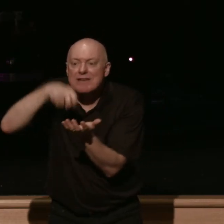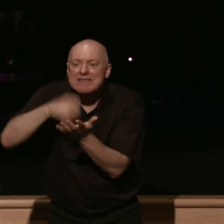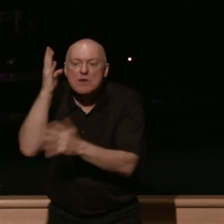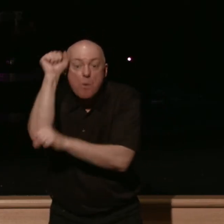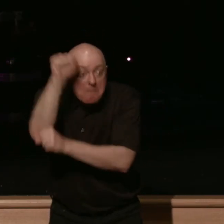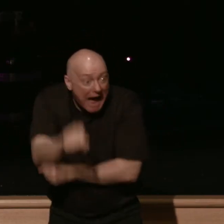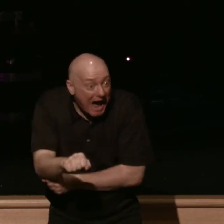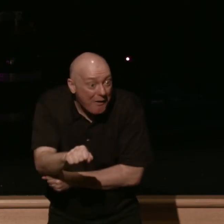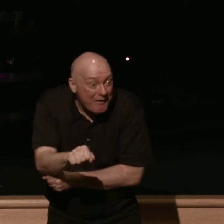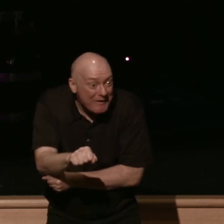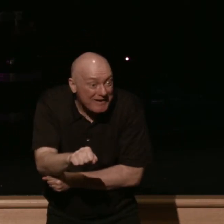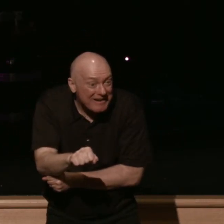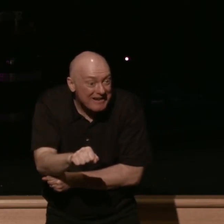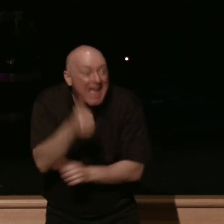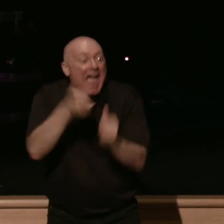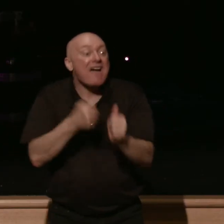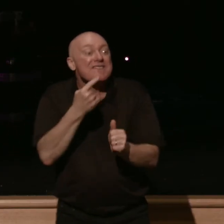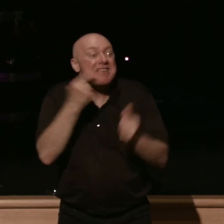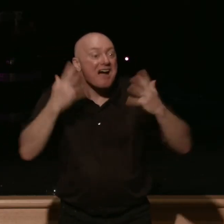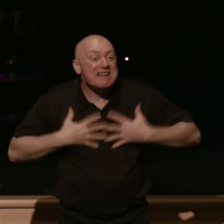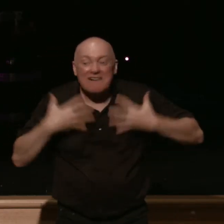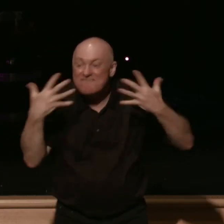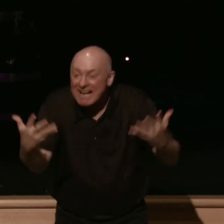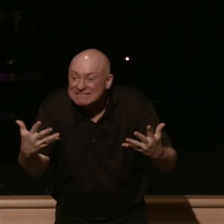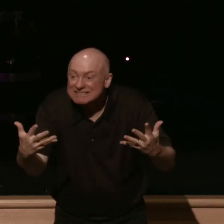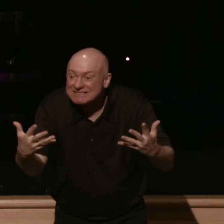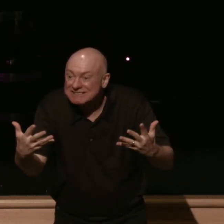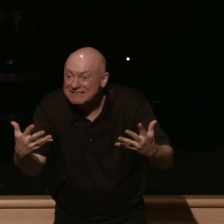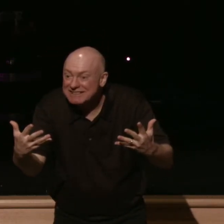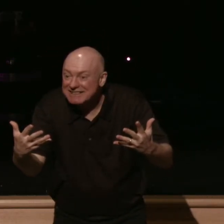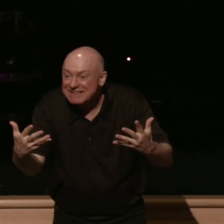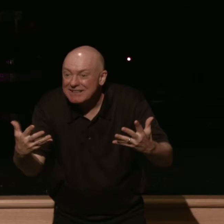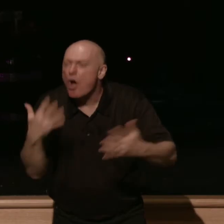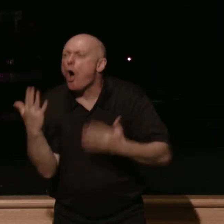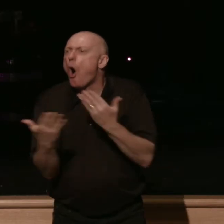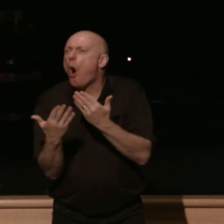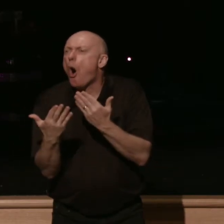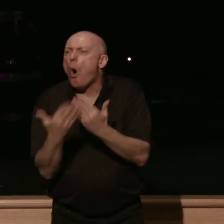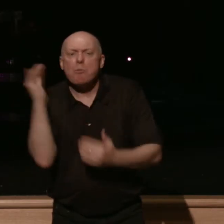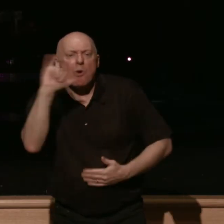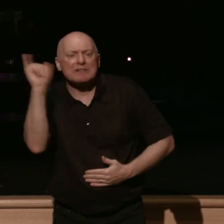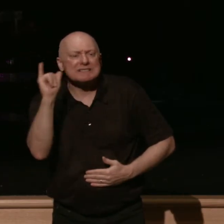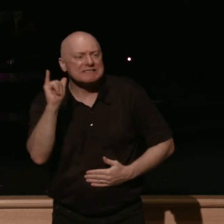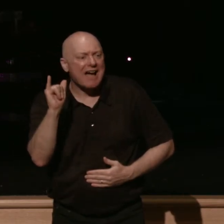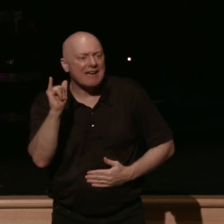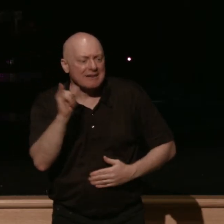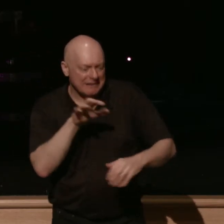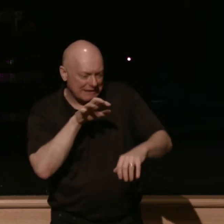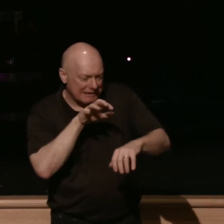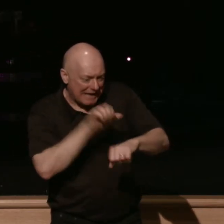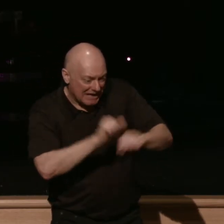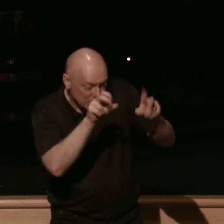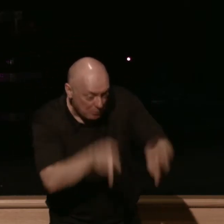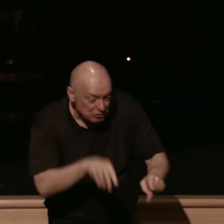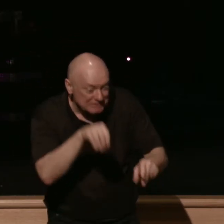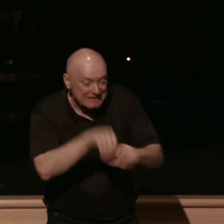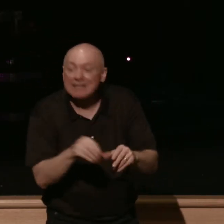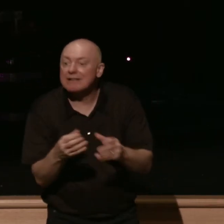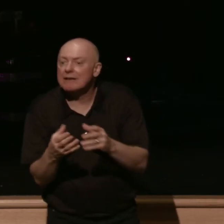and every tongue shall confess it's almost like catching the guy in a garden and asking